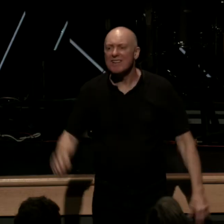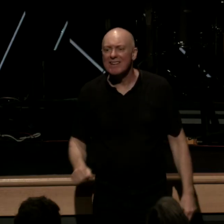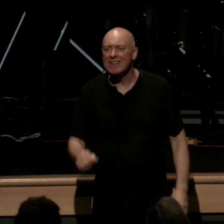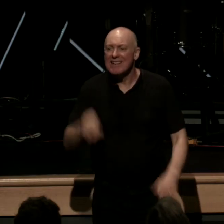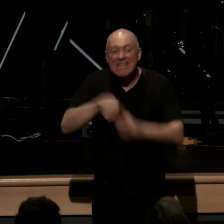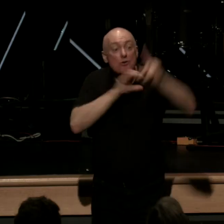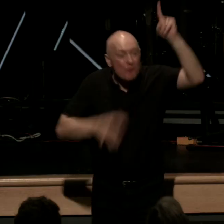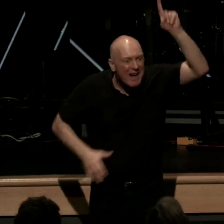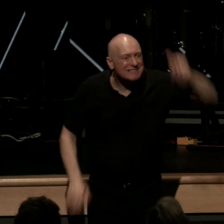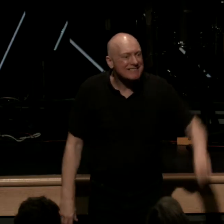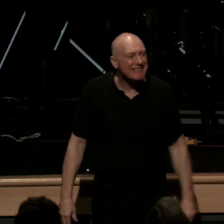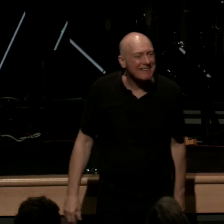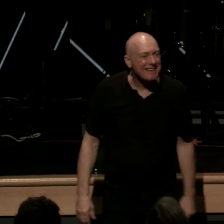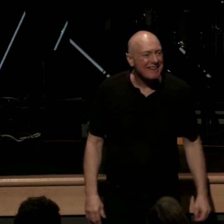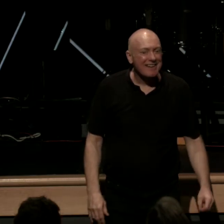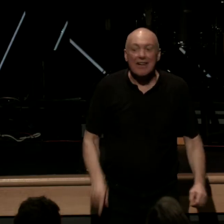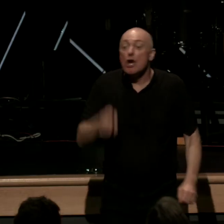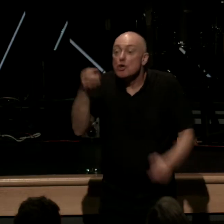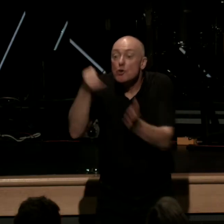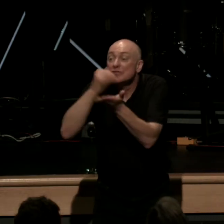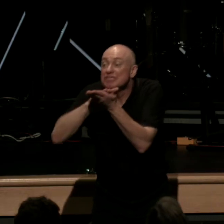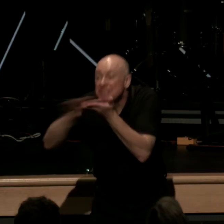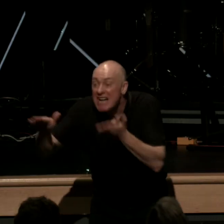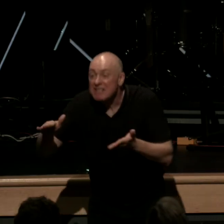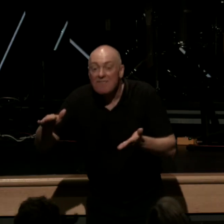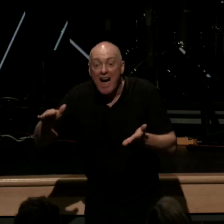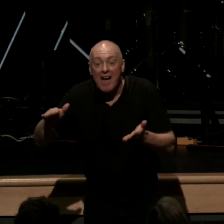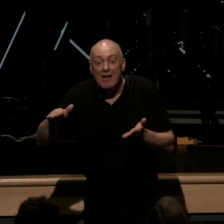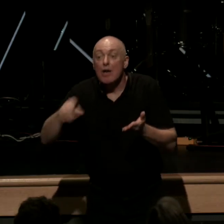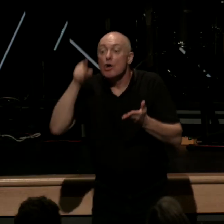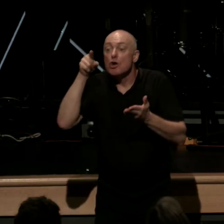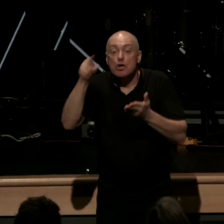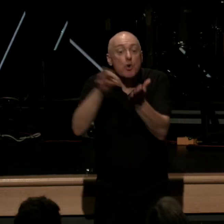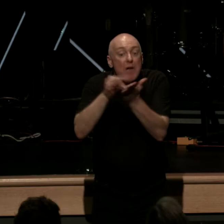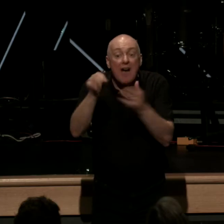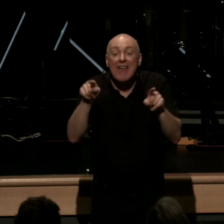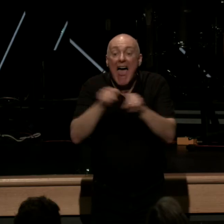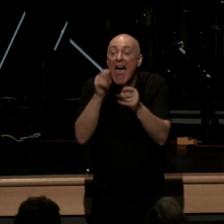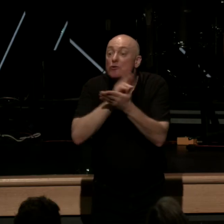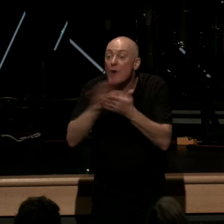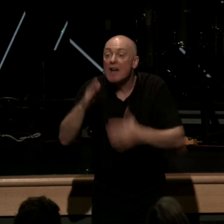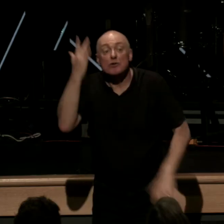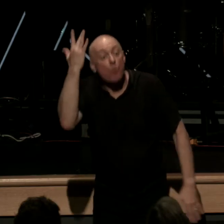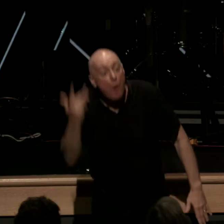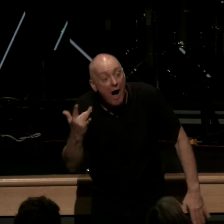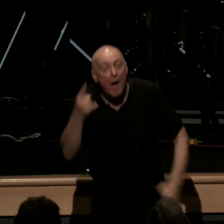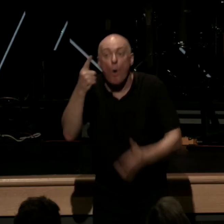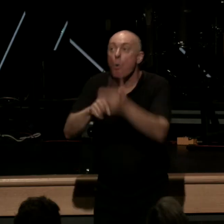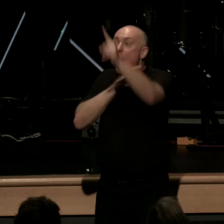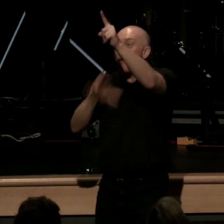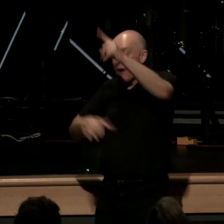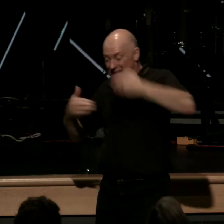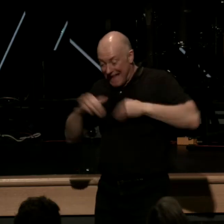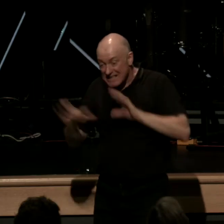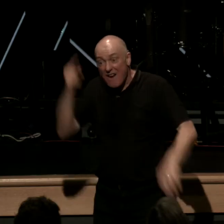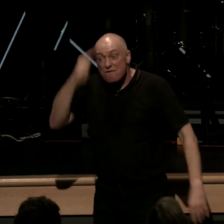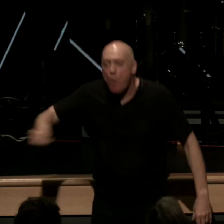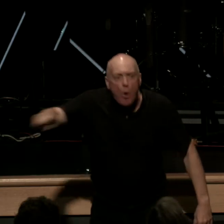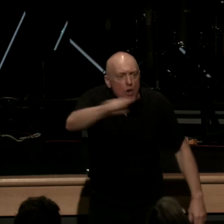Christ you are justified you are counted as righteous because of what Christ has done for you so Paul